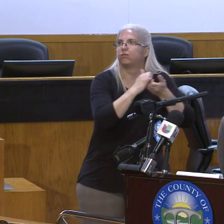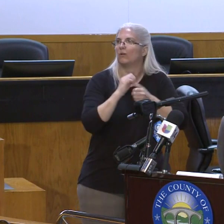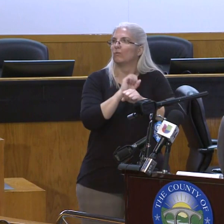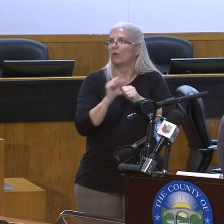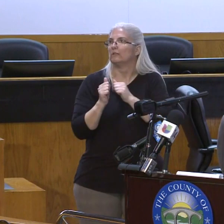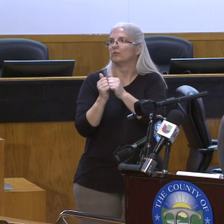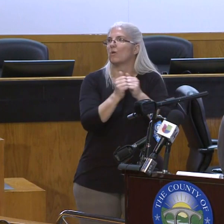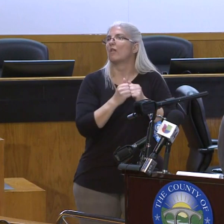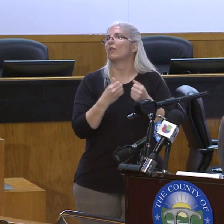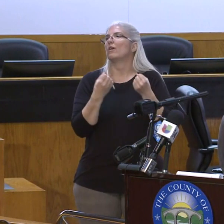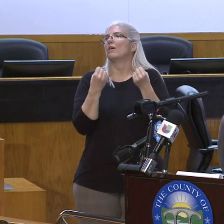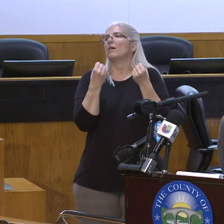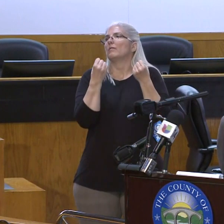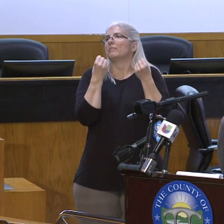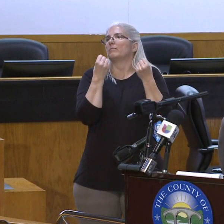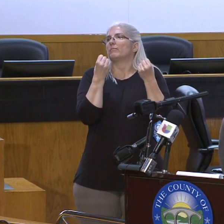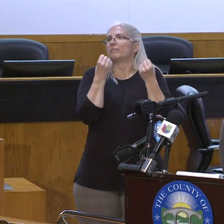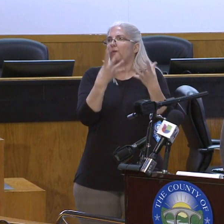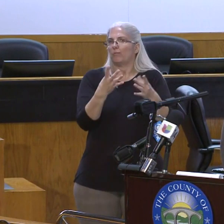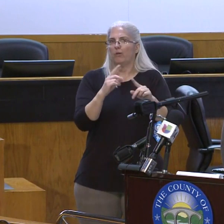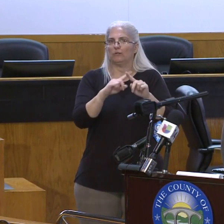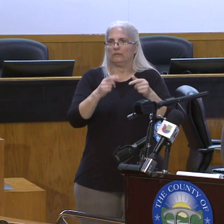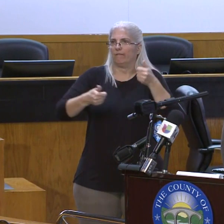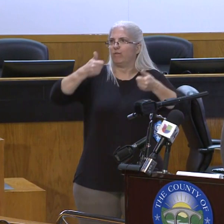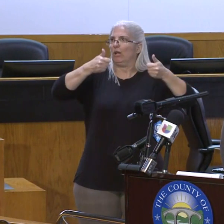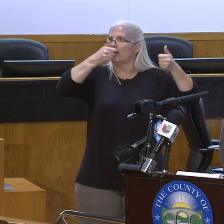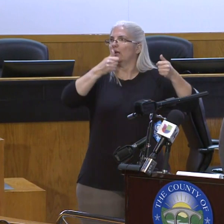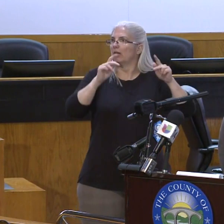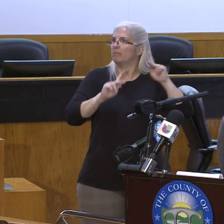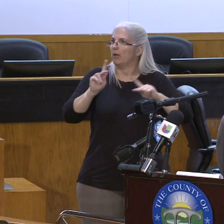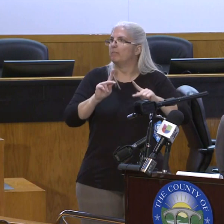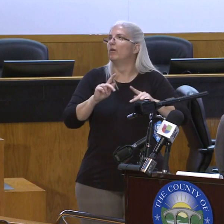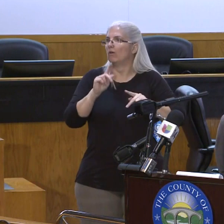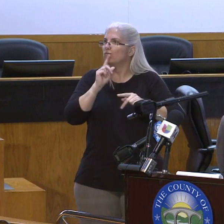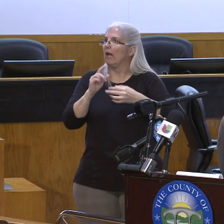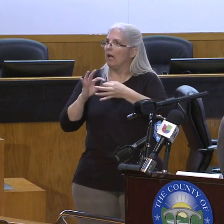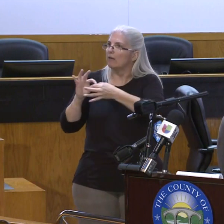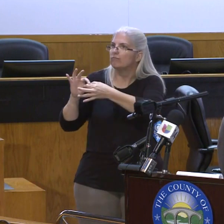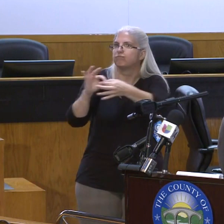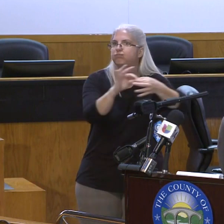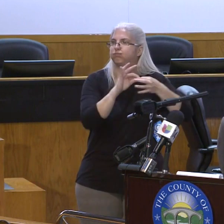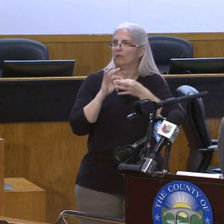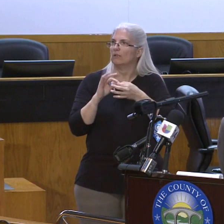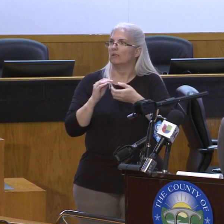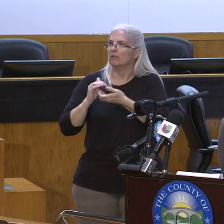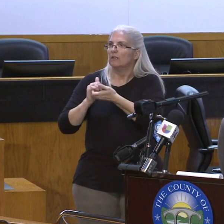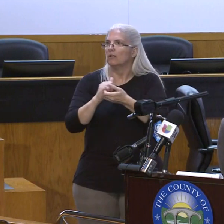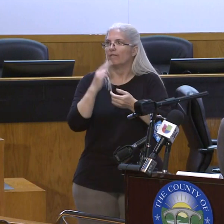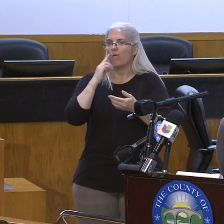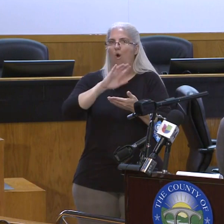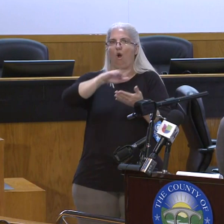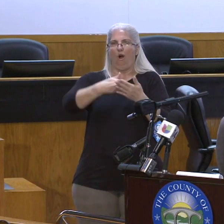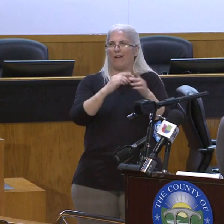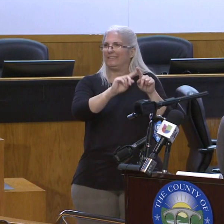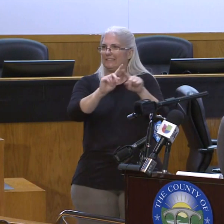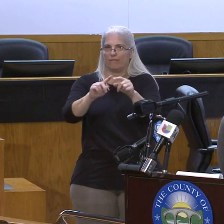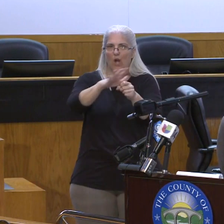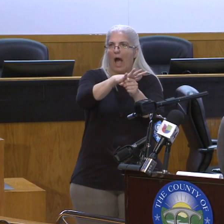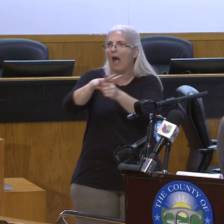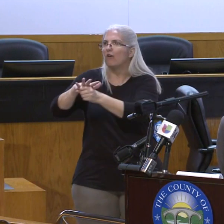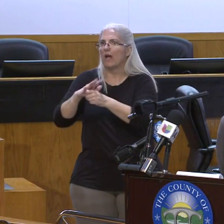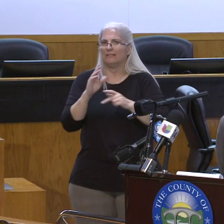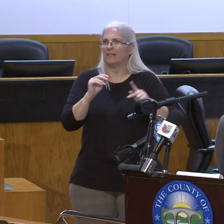elected officials, government entities, and industries. The collaboration of all of these different individuals and groups